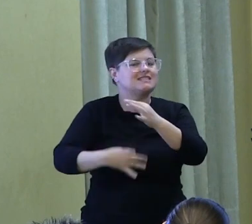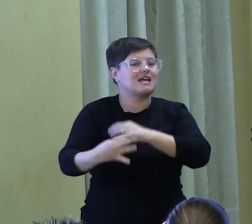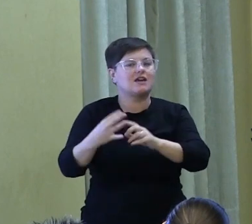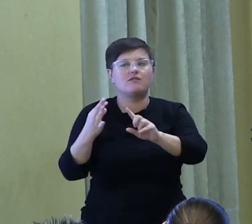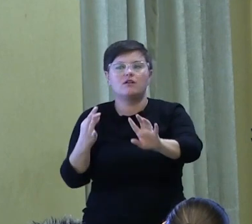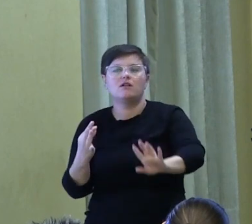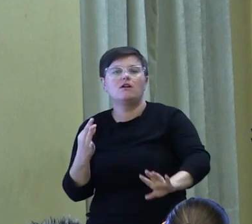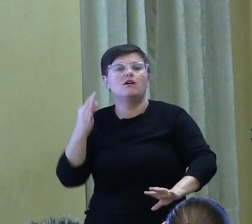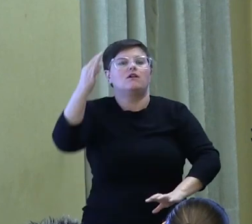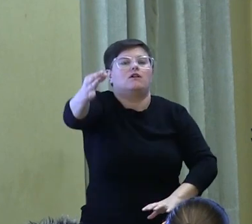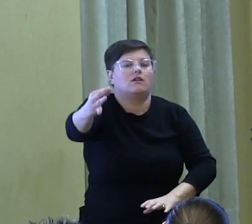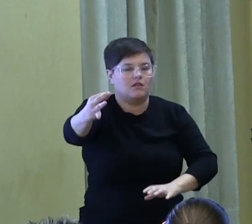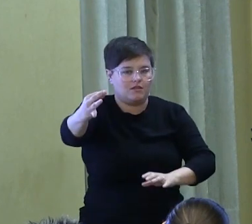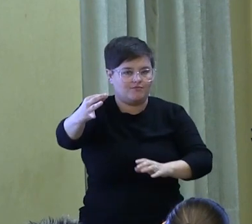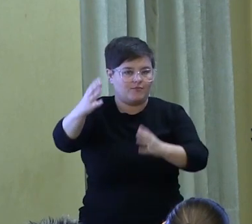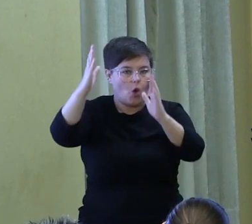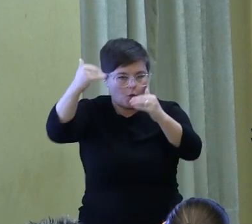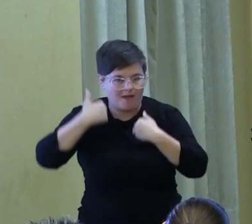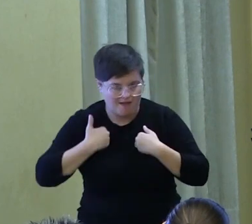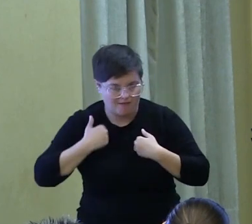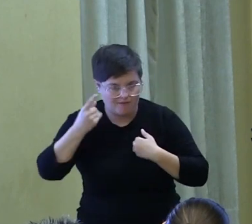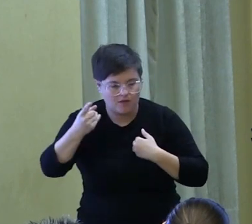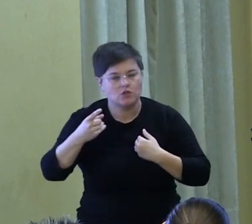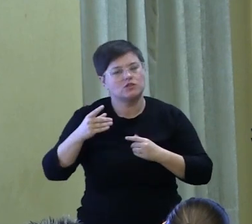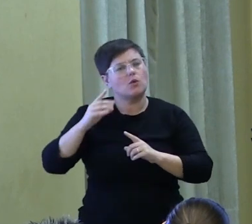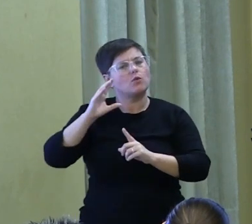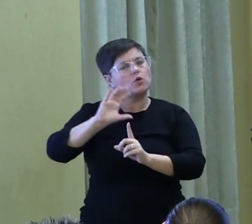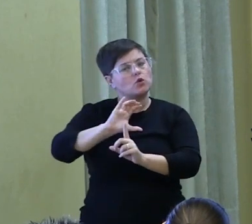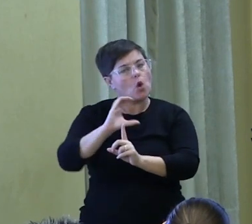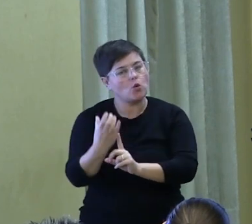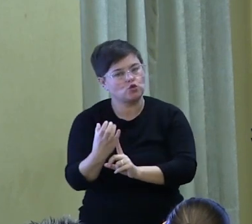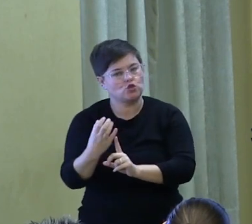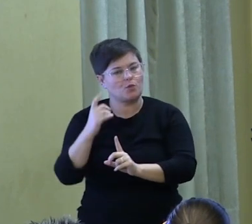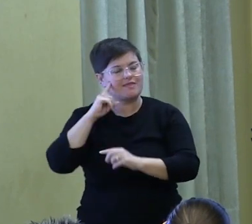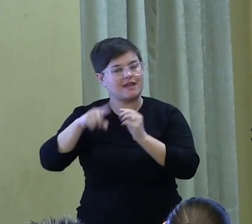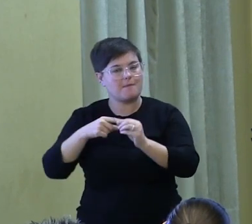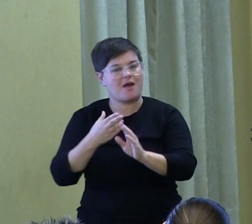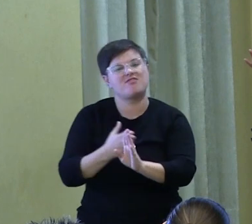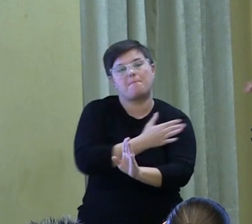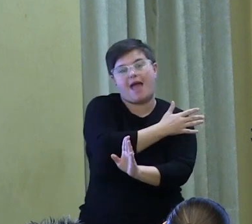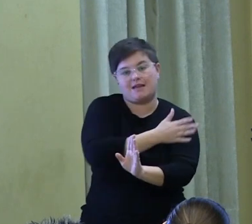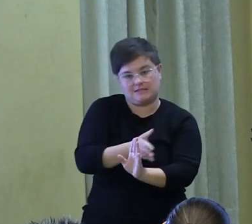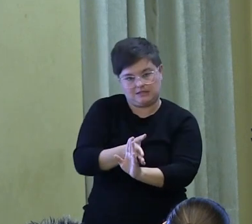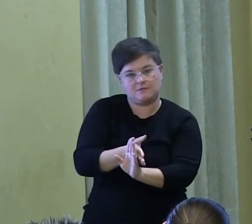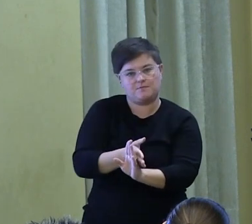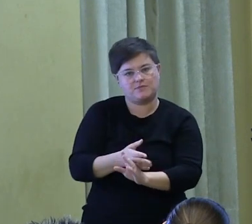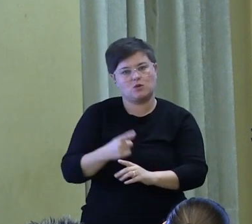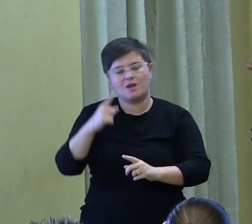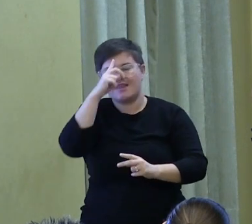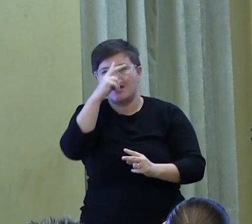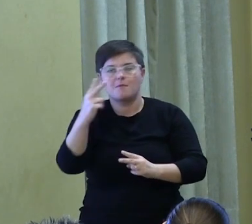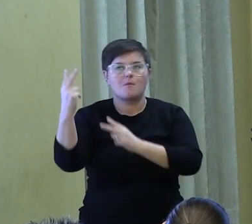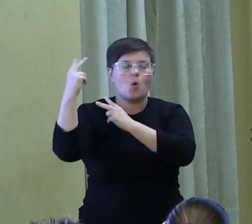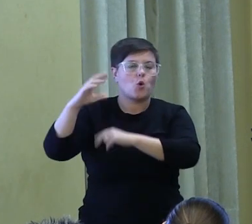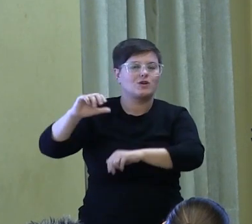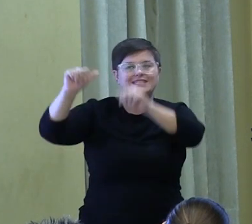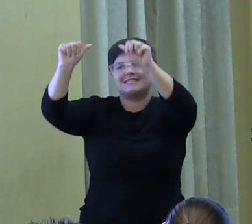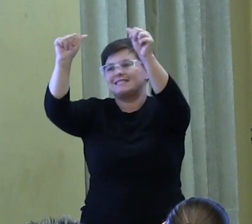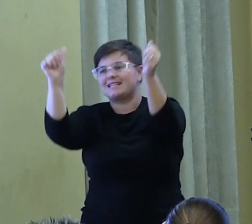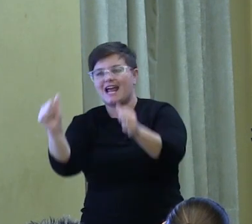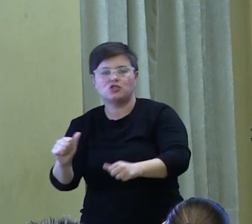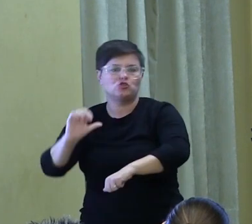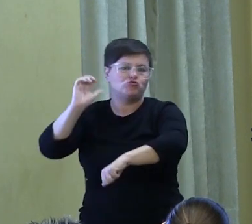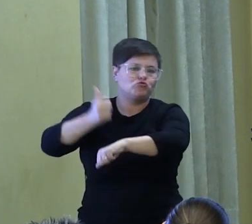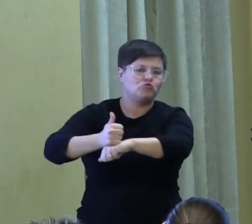Now, culture is something that we tend to think of in the past. So, it gets memorialized in traditions and statues and documents.